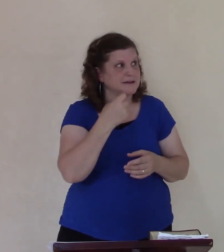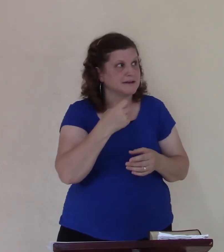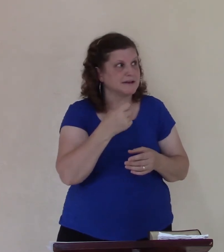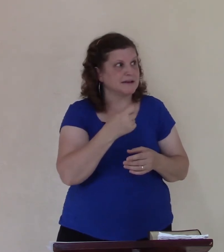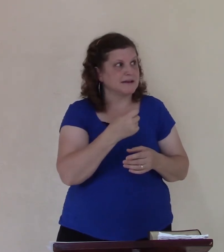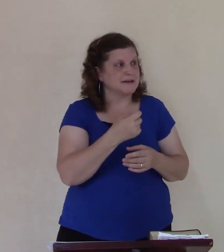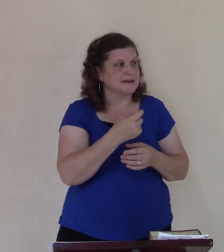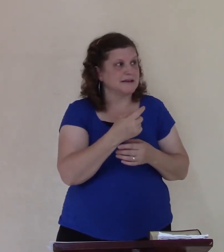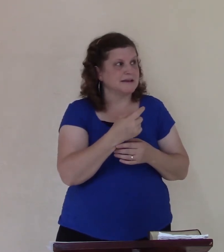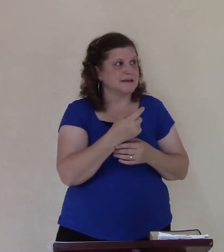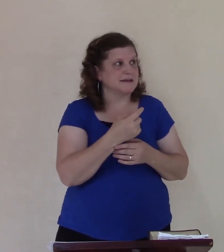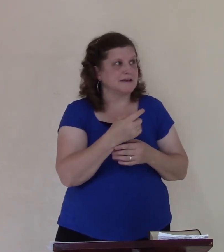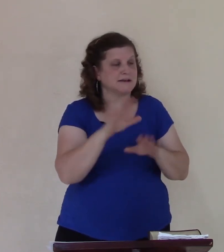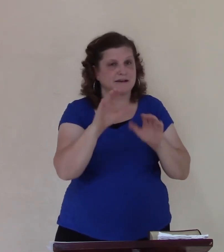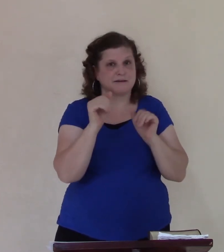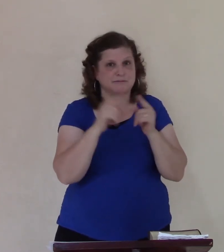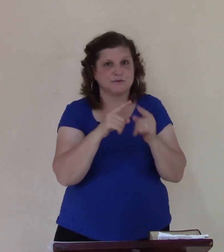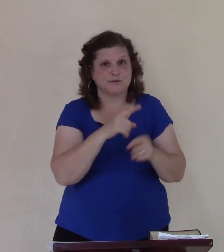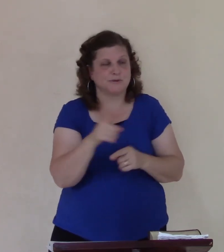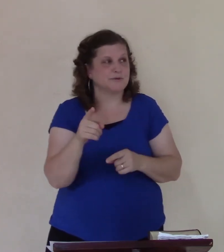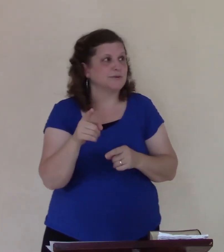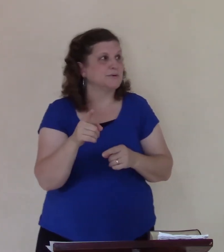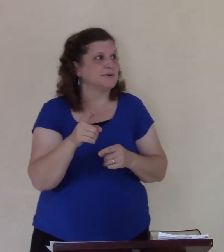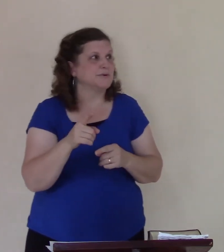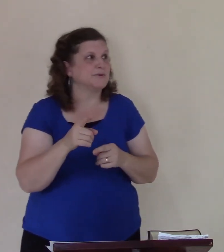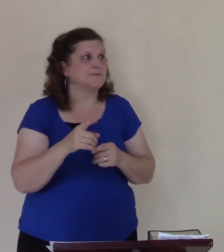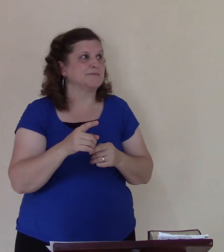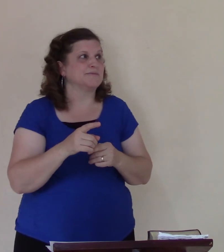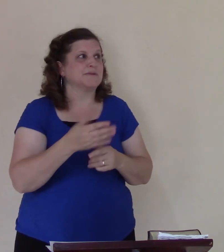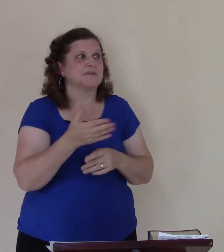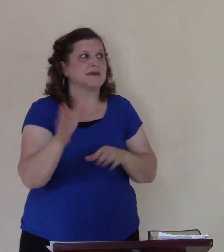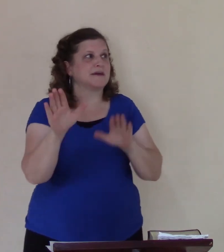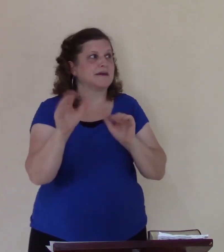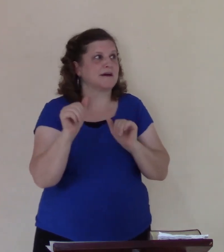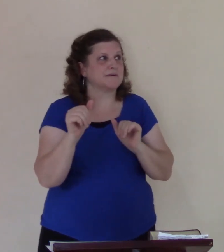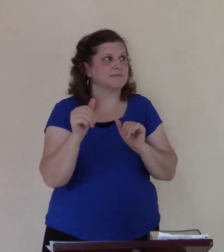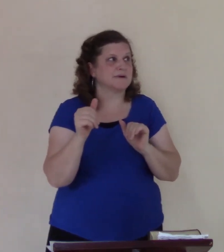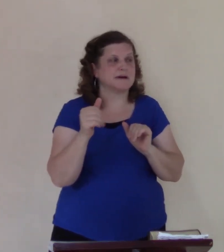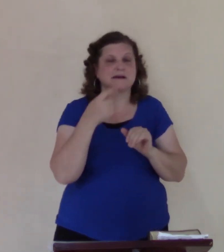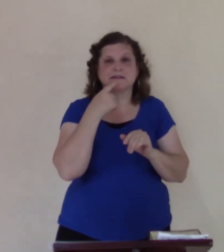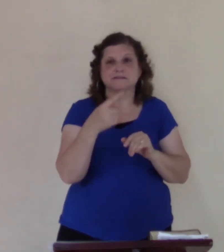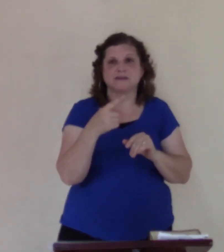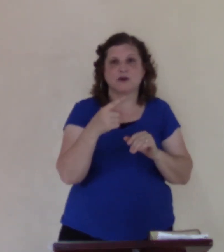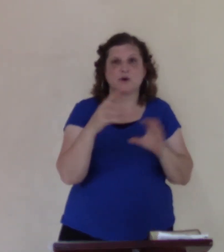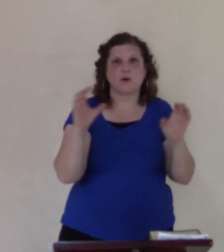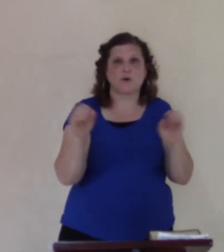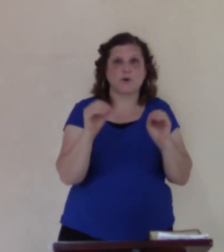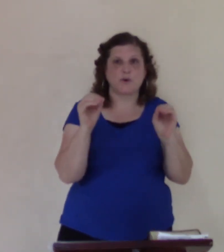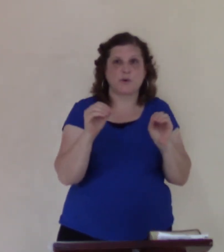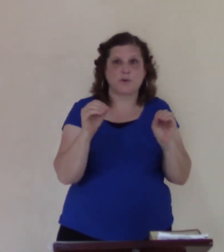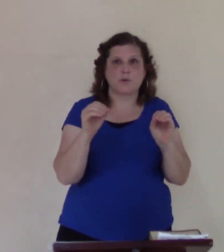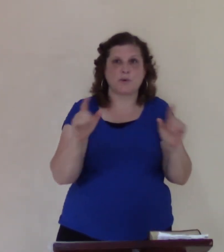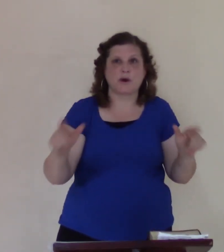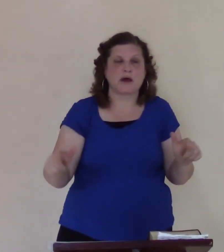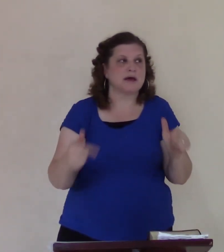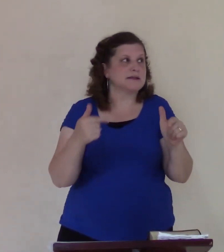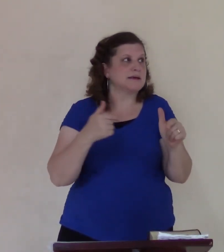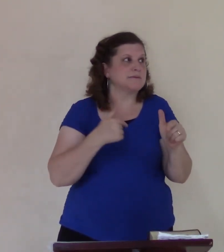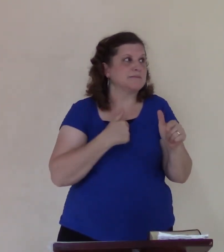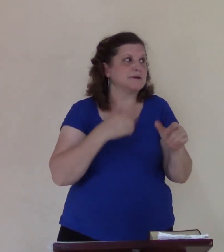government will come to you government comes and they say oh let me take my taxes from